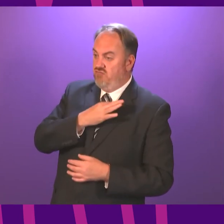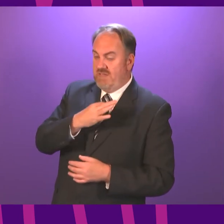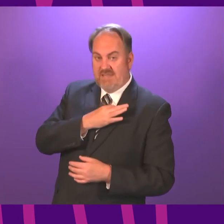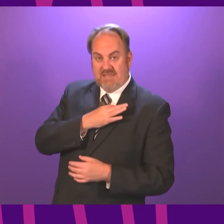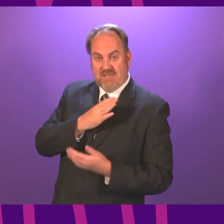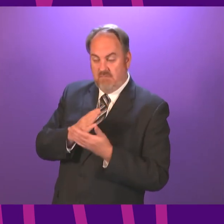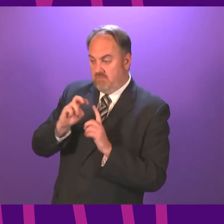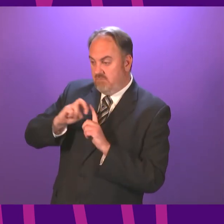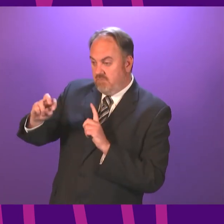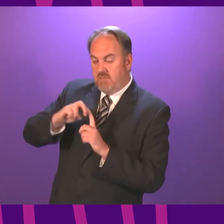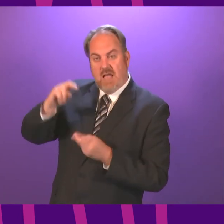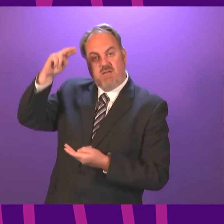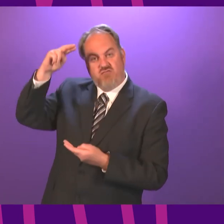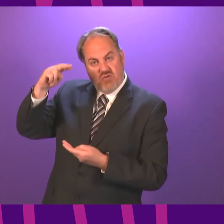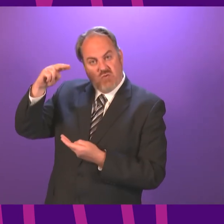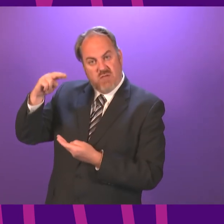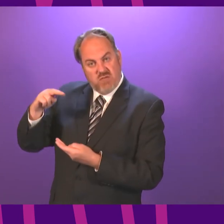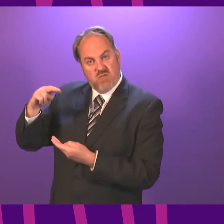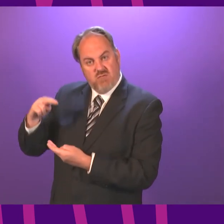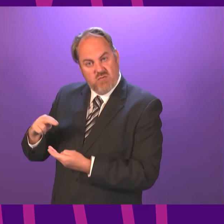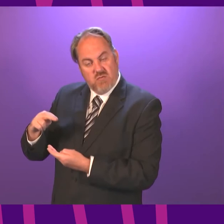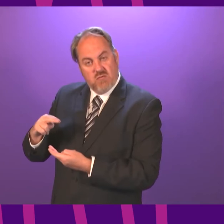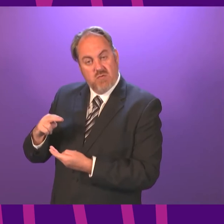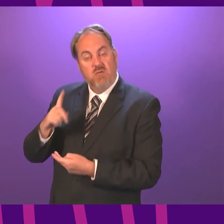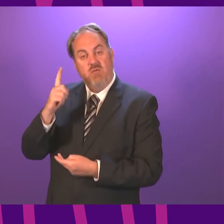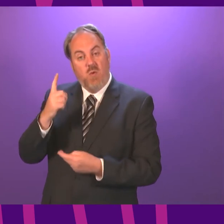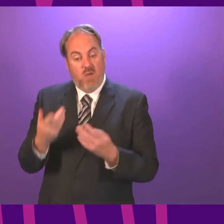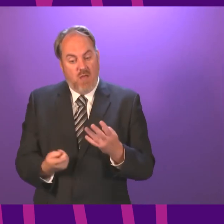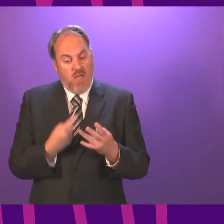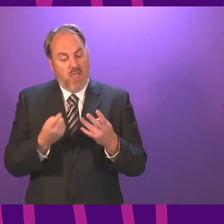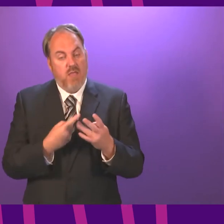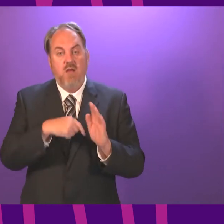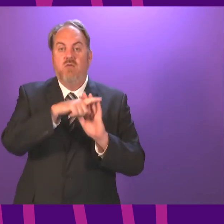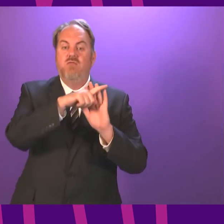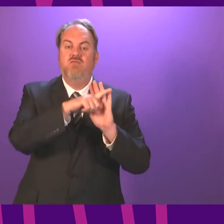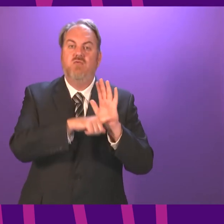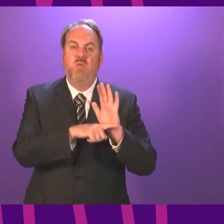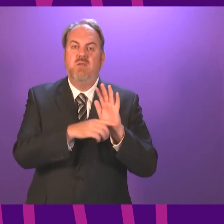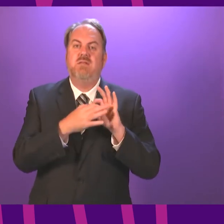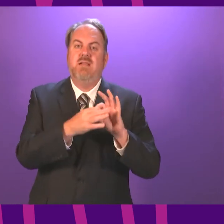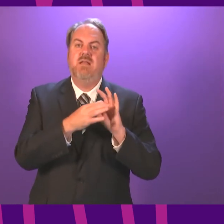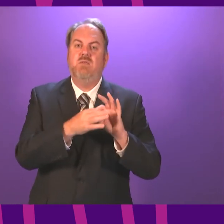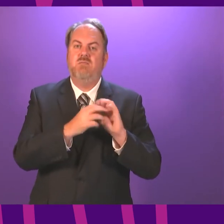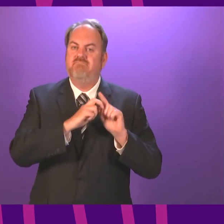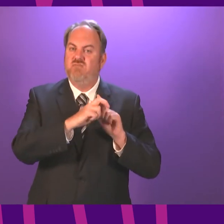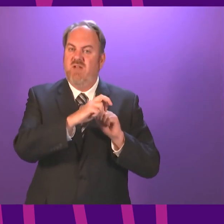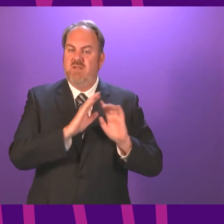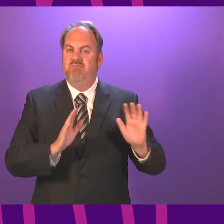risk of travel to and from those areas had reduced. Additional restrictions were introduced on travel to and from Manchester and Salford